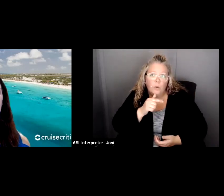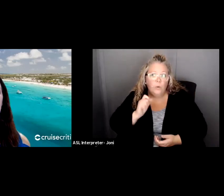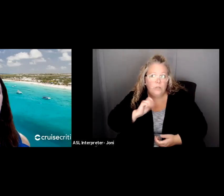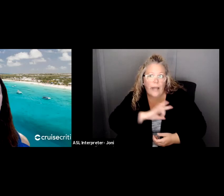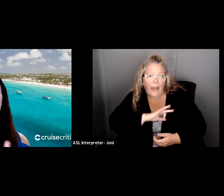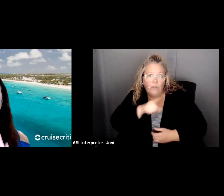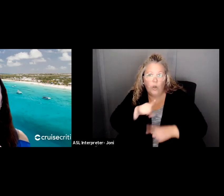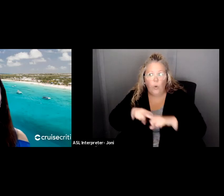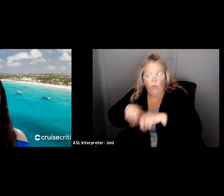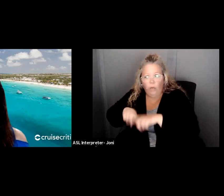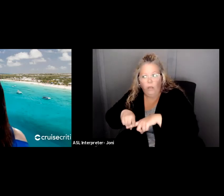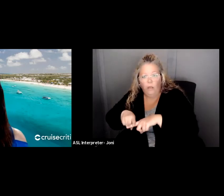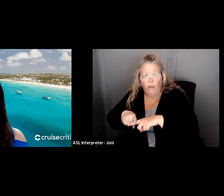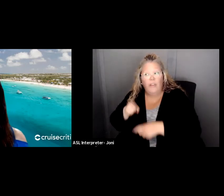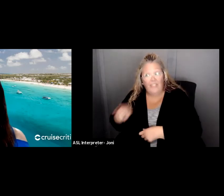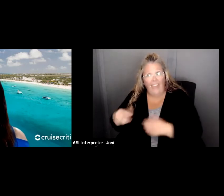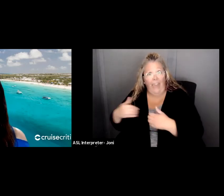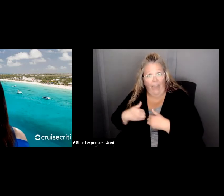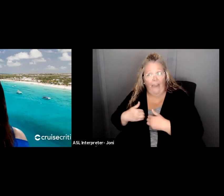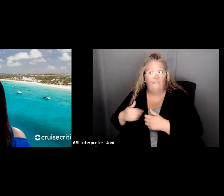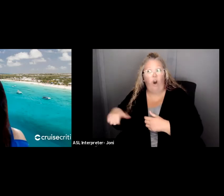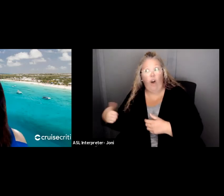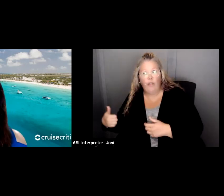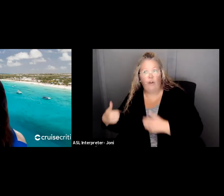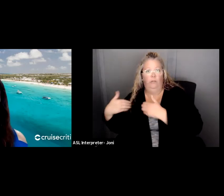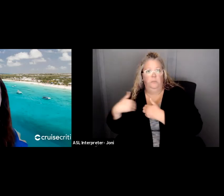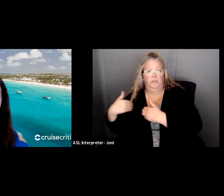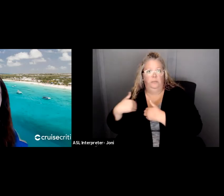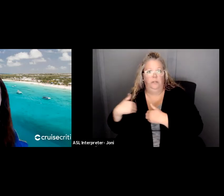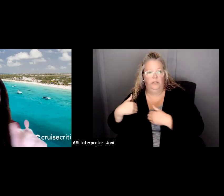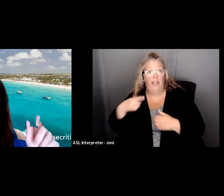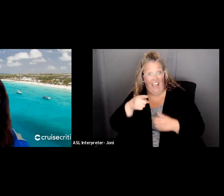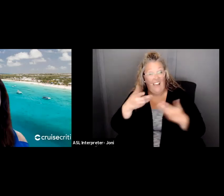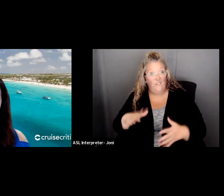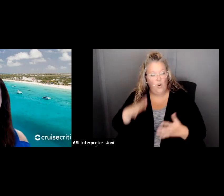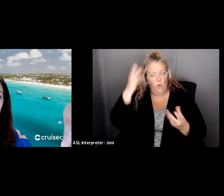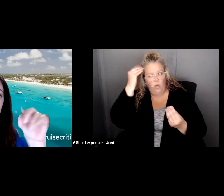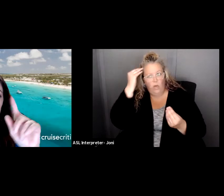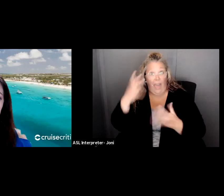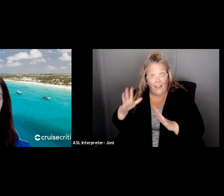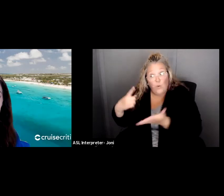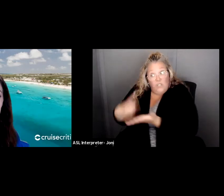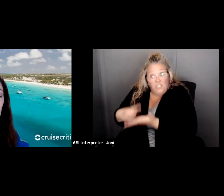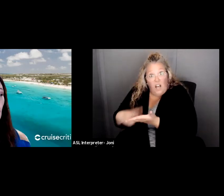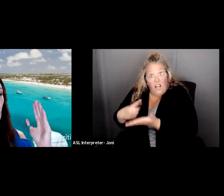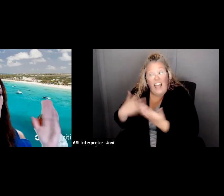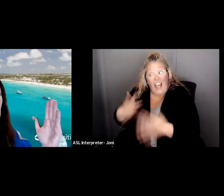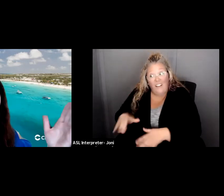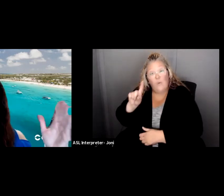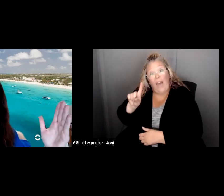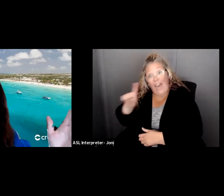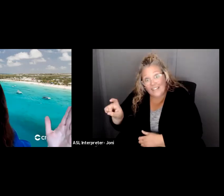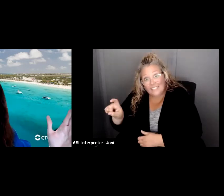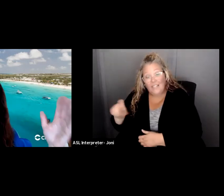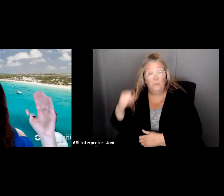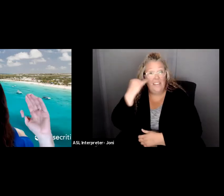responsibilities. Have we coordinated what they're going to be doing with them? Have we asked them if there are one